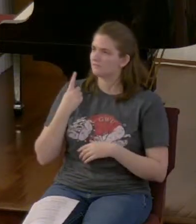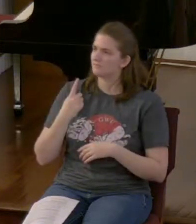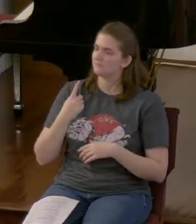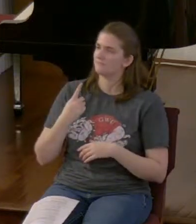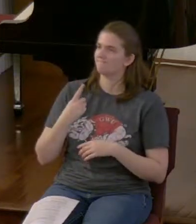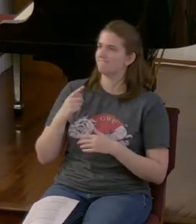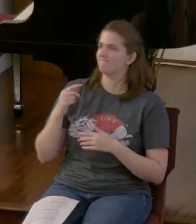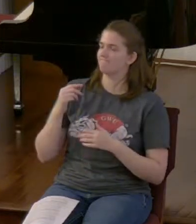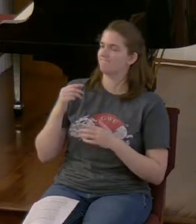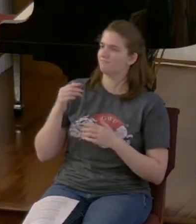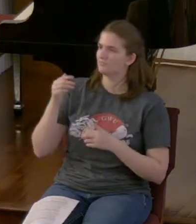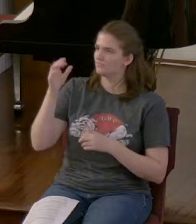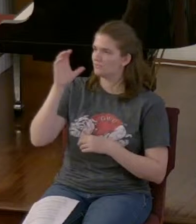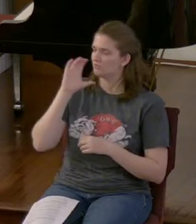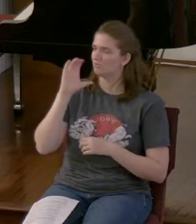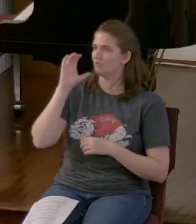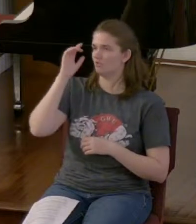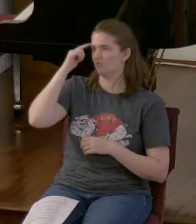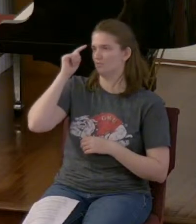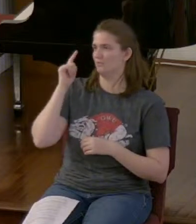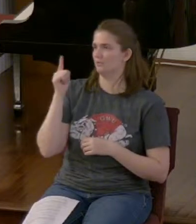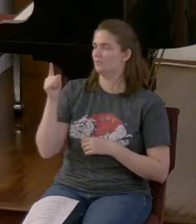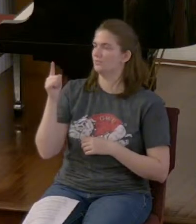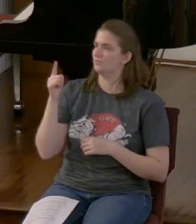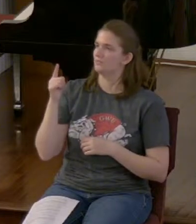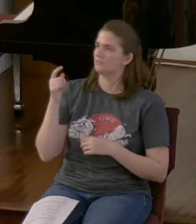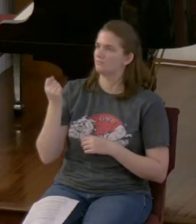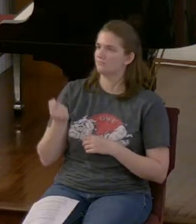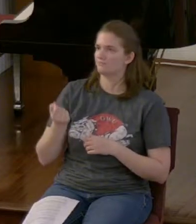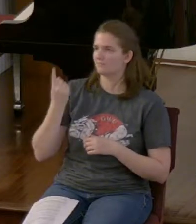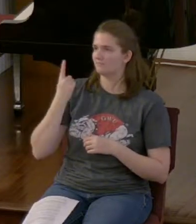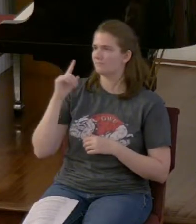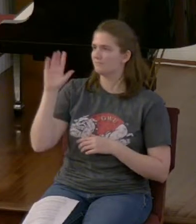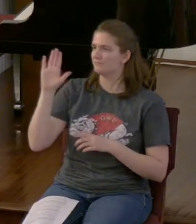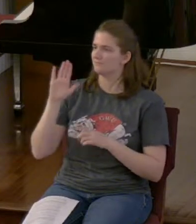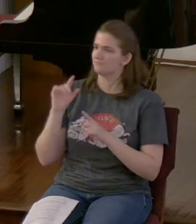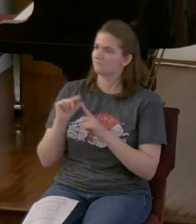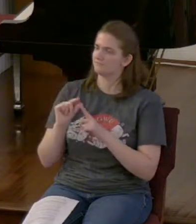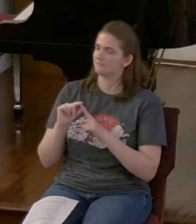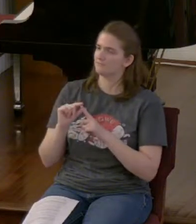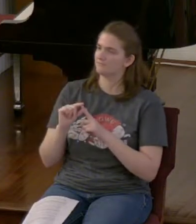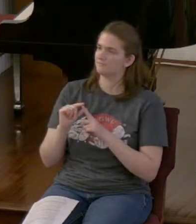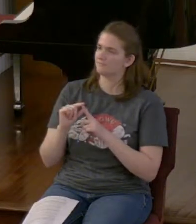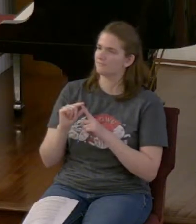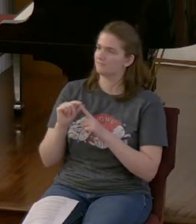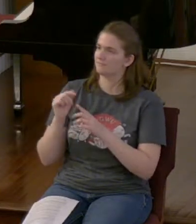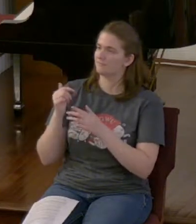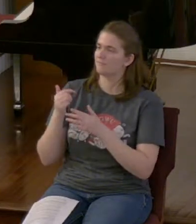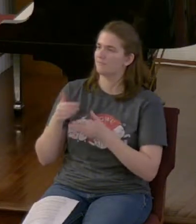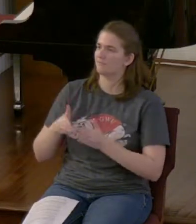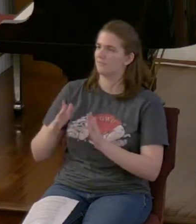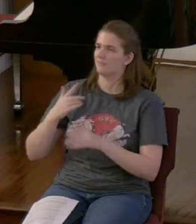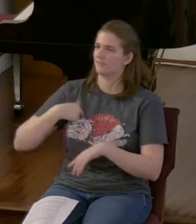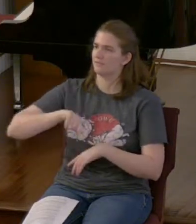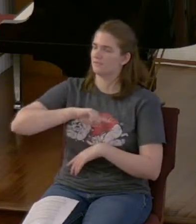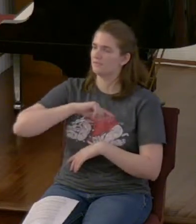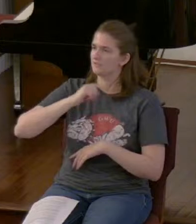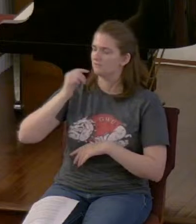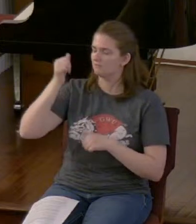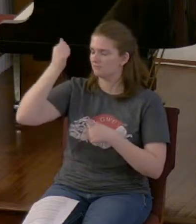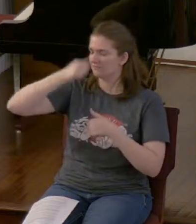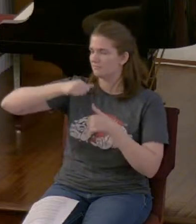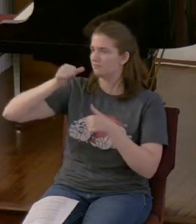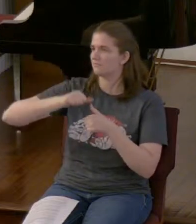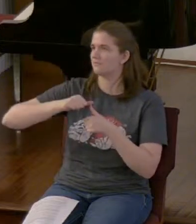your face in understanding what your Word says. And let us remember this also, dear Lord, that your Word